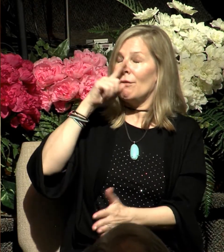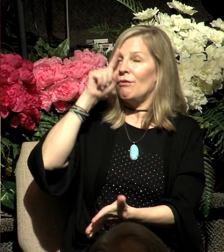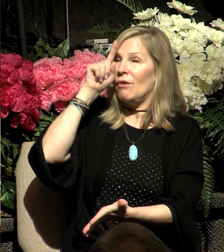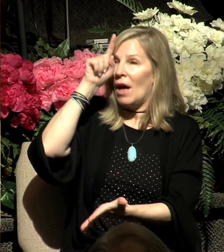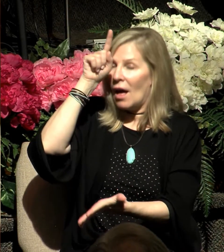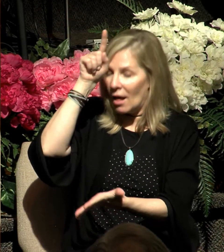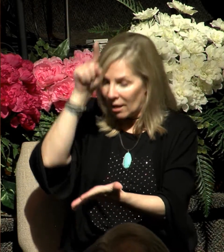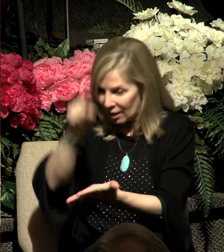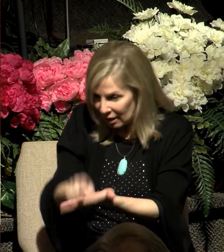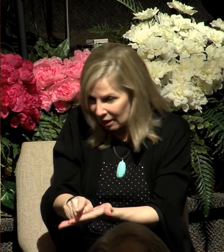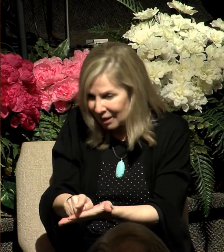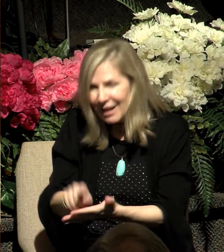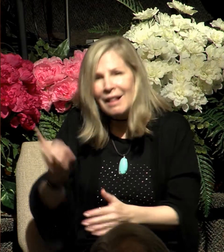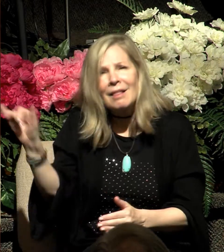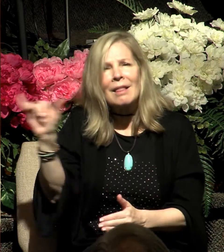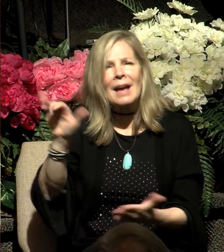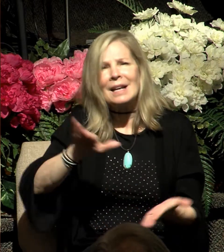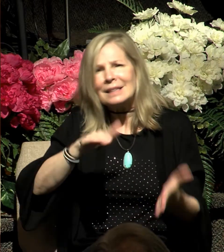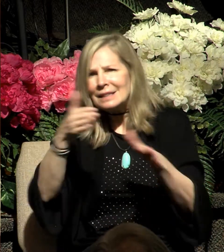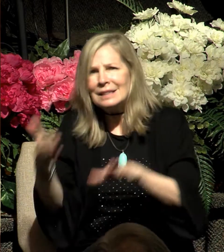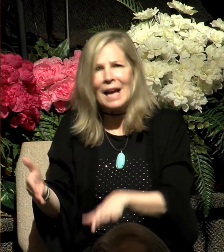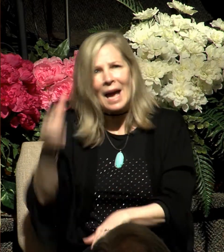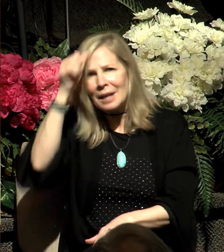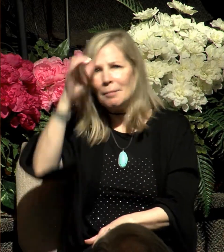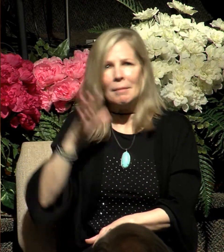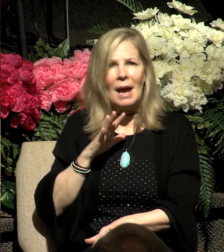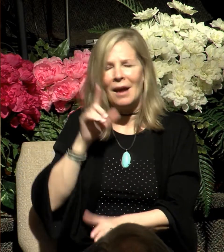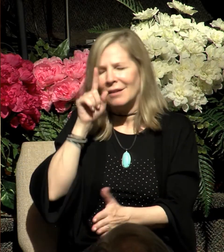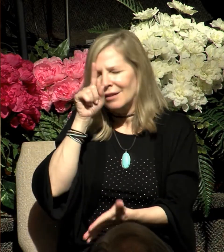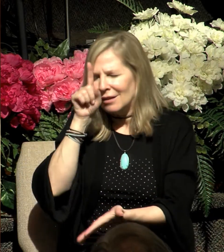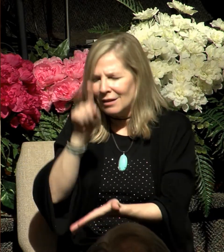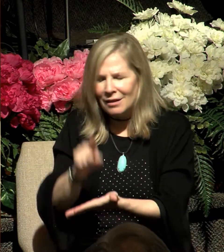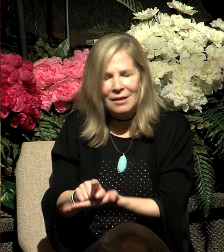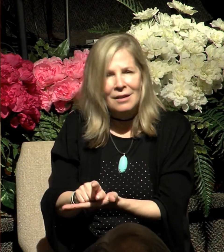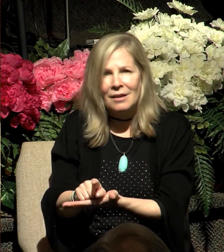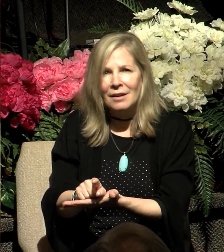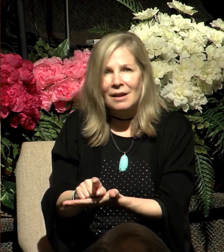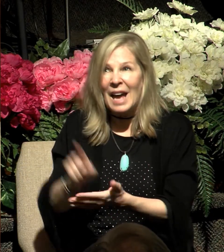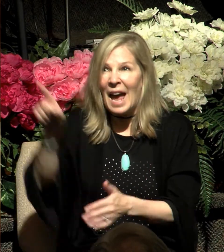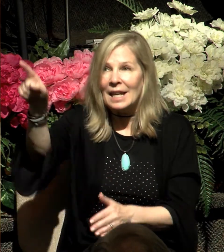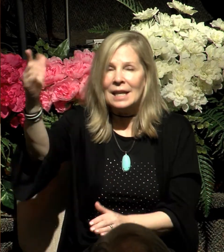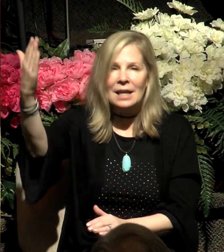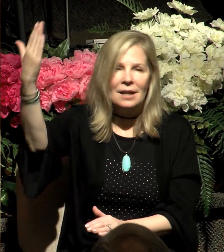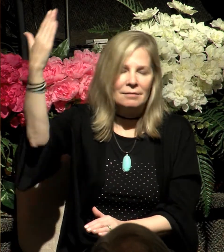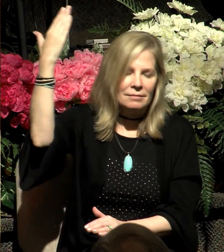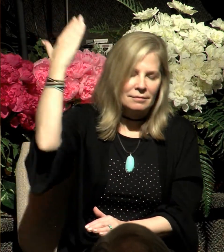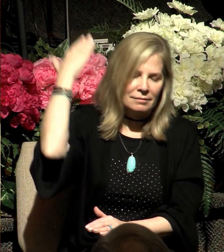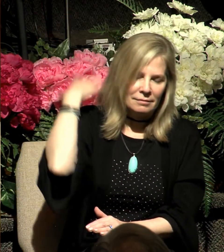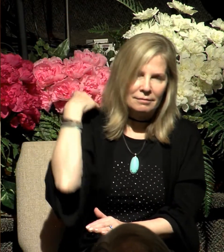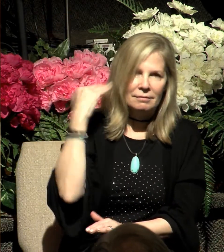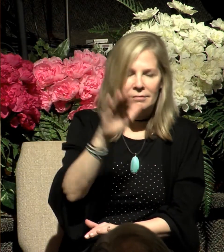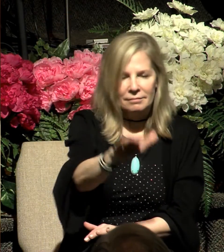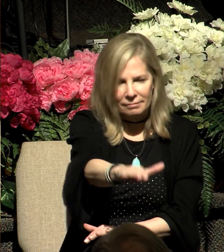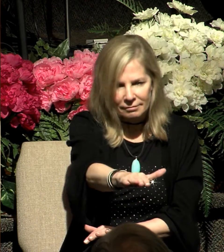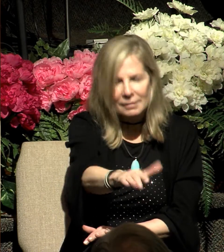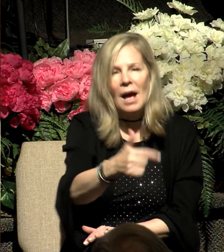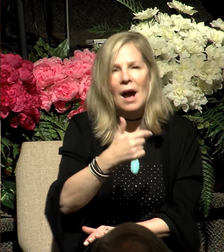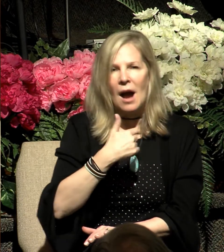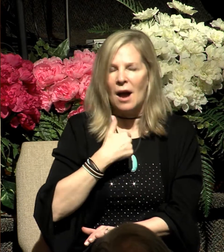like a dead man. And he placed his right hand on me, saying, do not be afraid. I am the first and the last. And